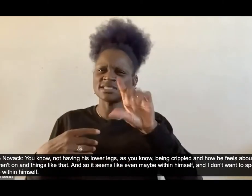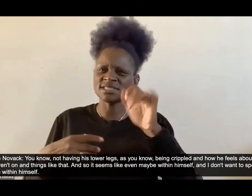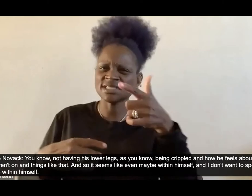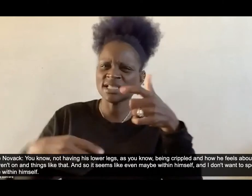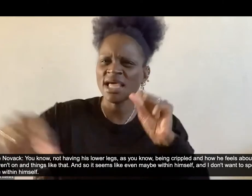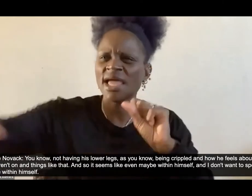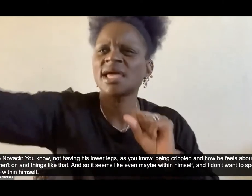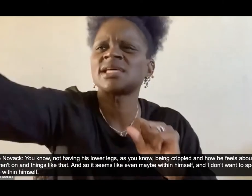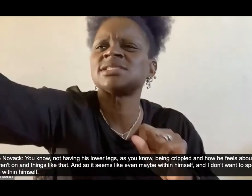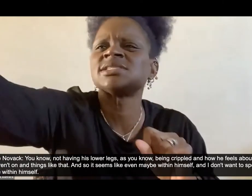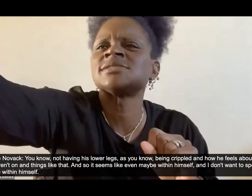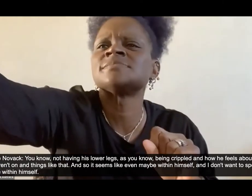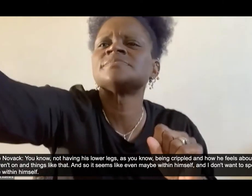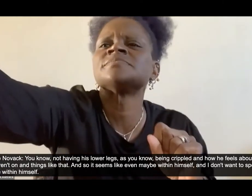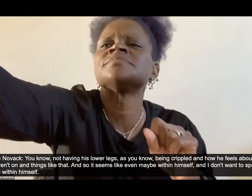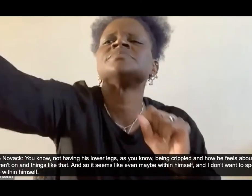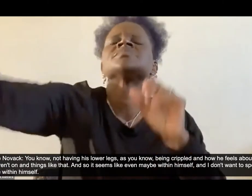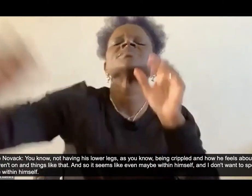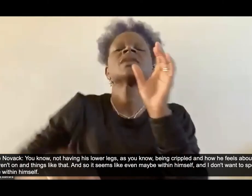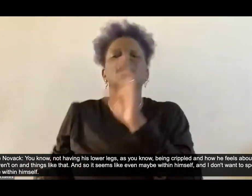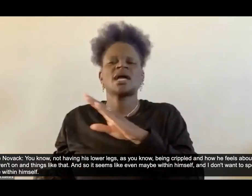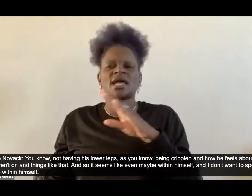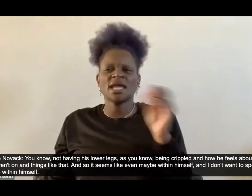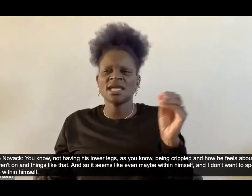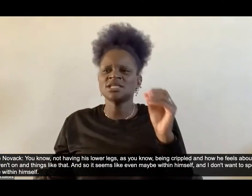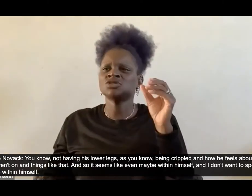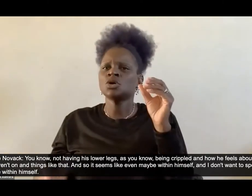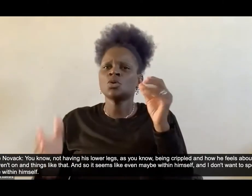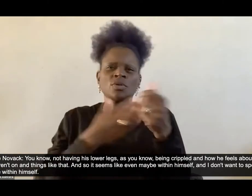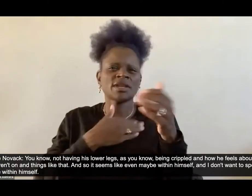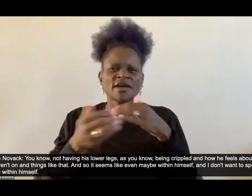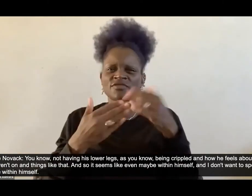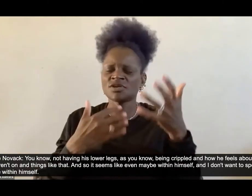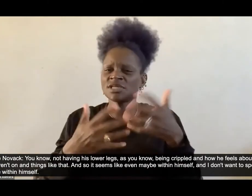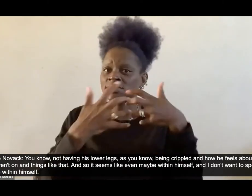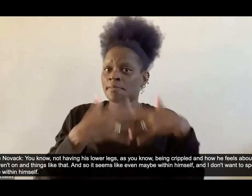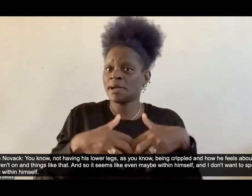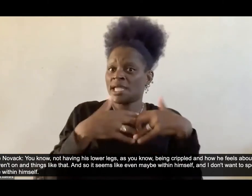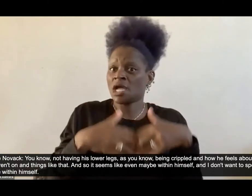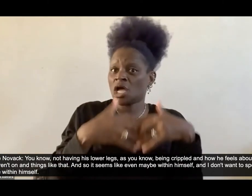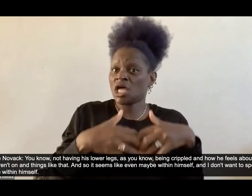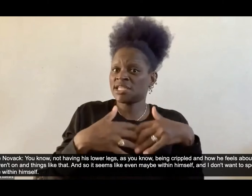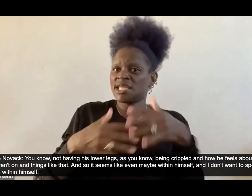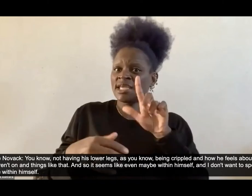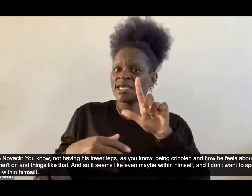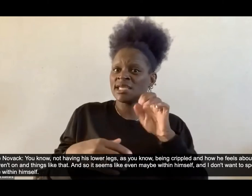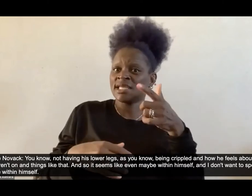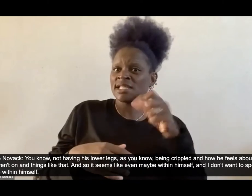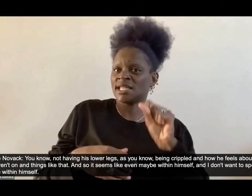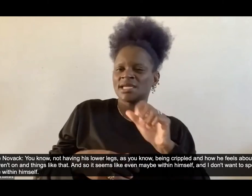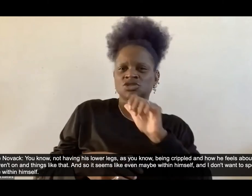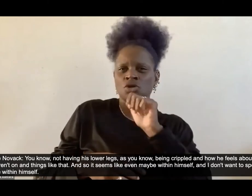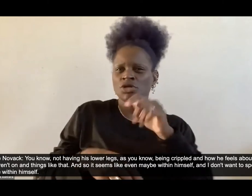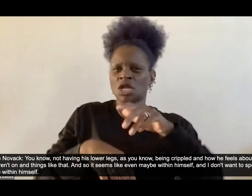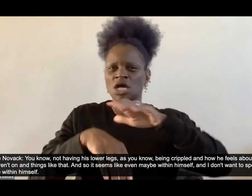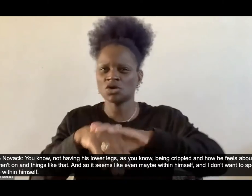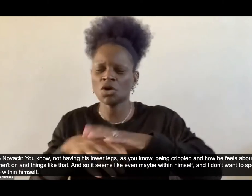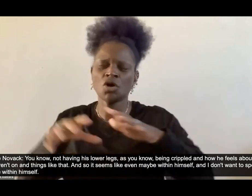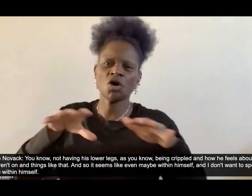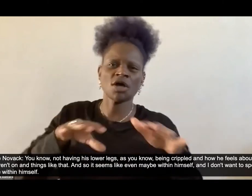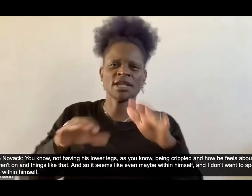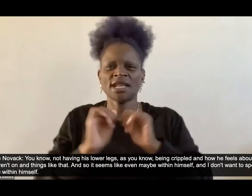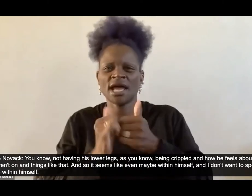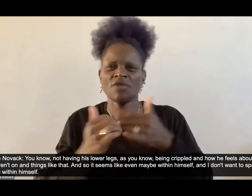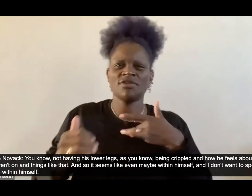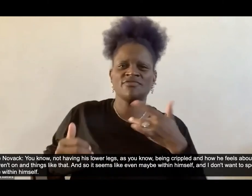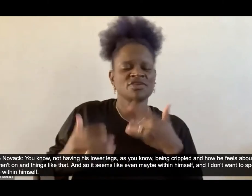and how he feels about when his bionic legs aren't on and things like that um and so it seems like even maybe within himself i don't want